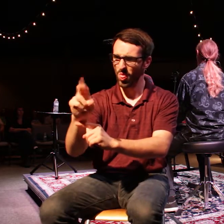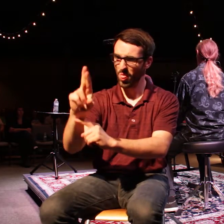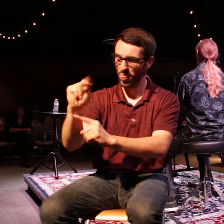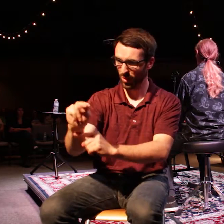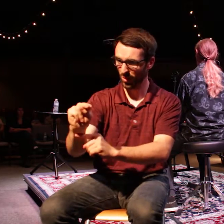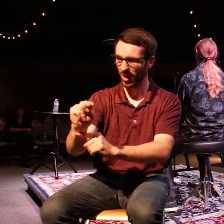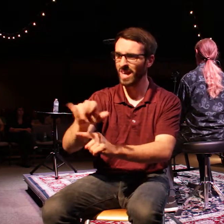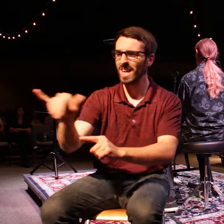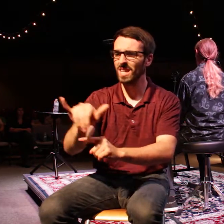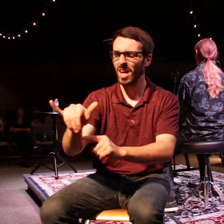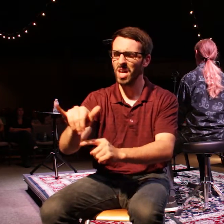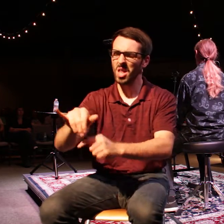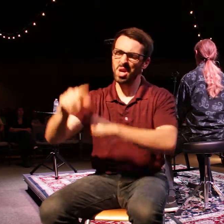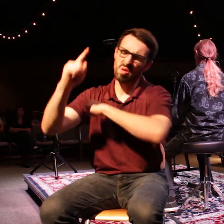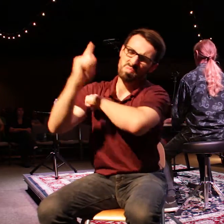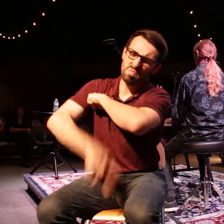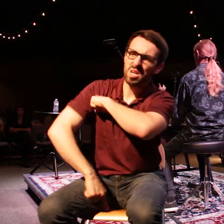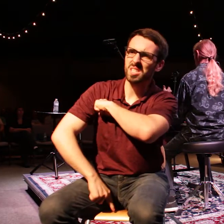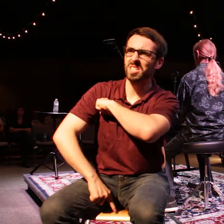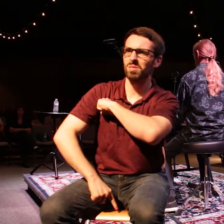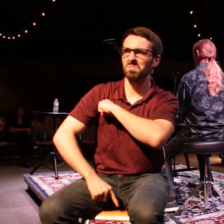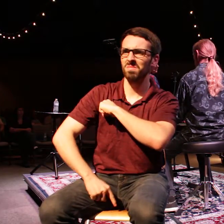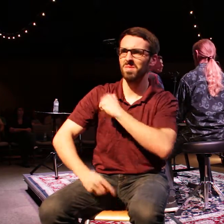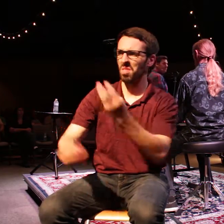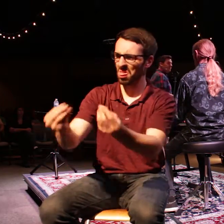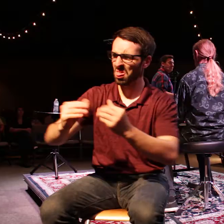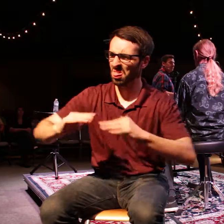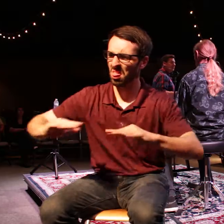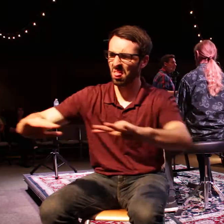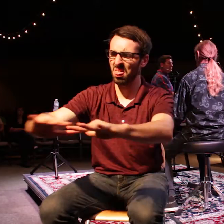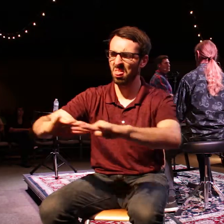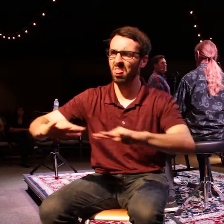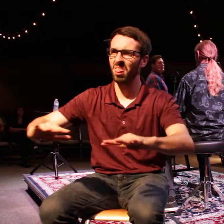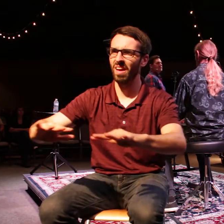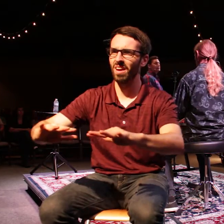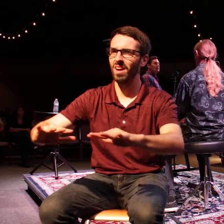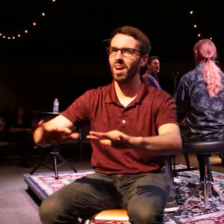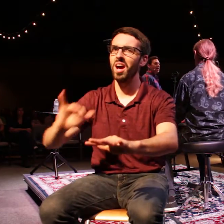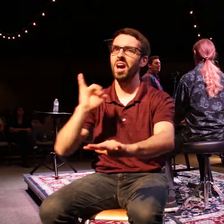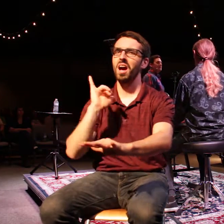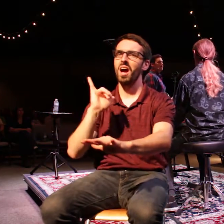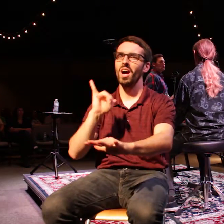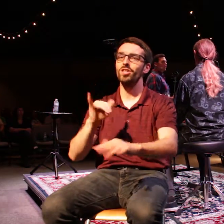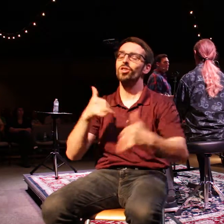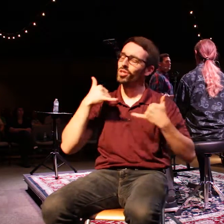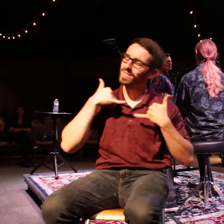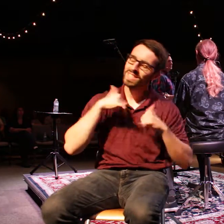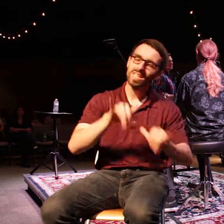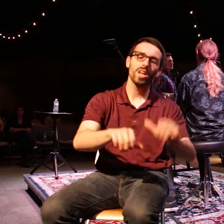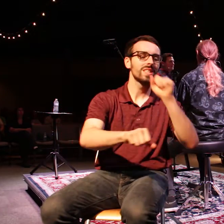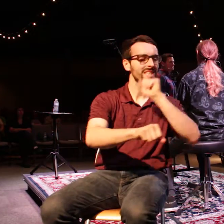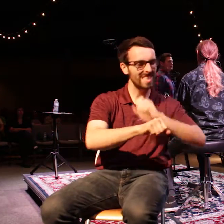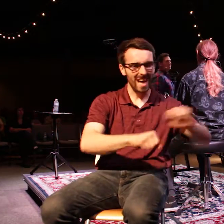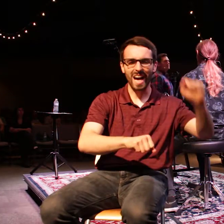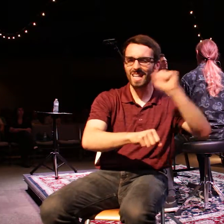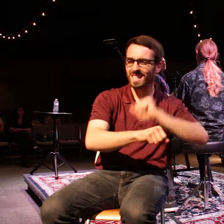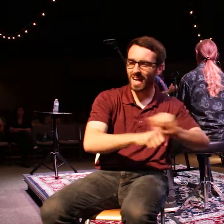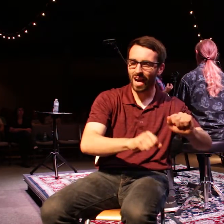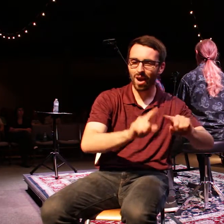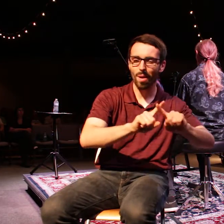So work, you're gonna work. You're gonna throw yourself into your job, but it won't deliver that